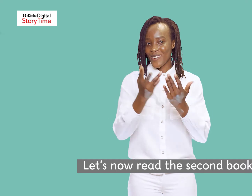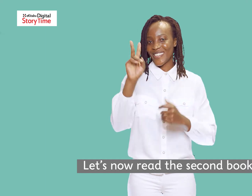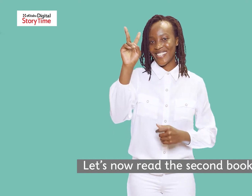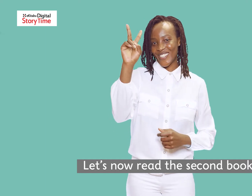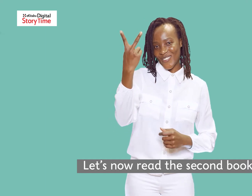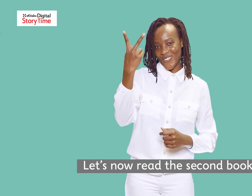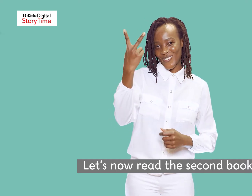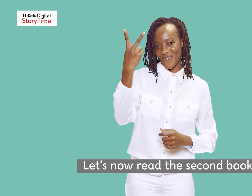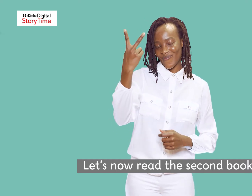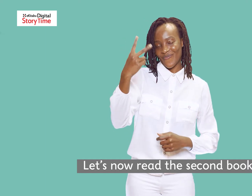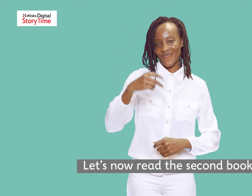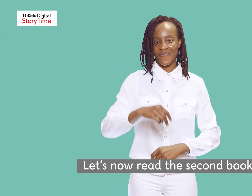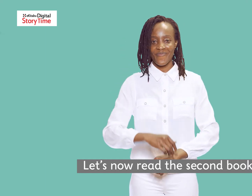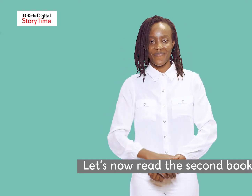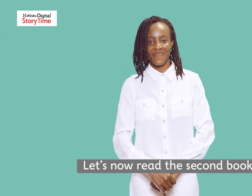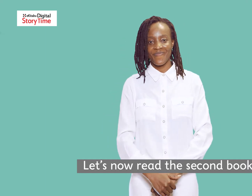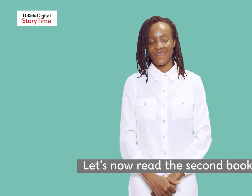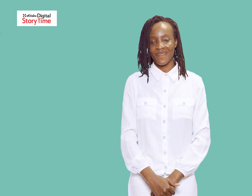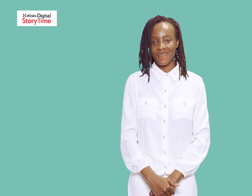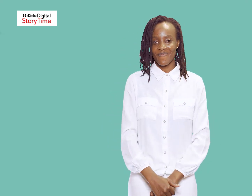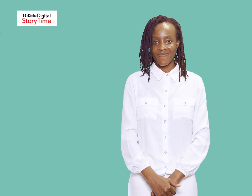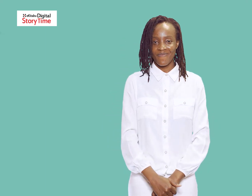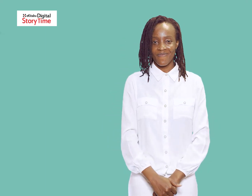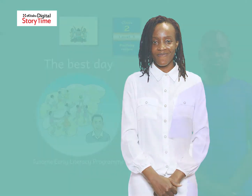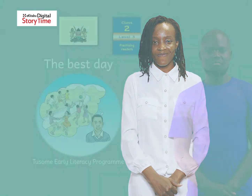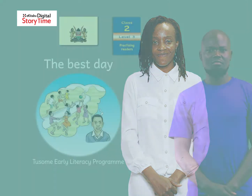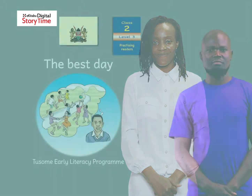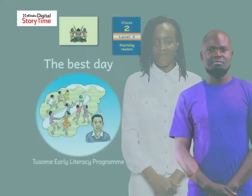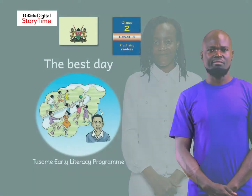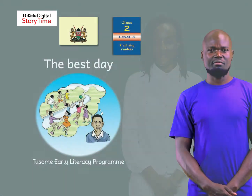let's now read the second book the